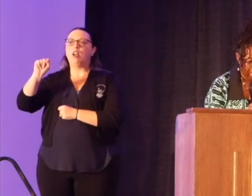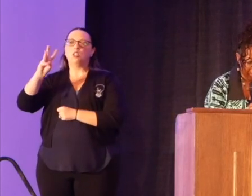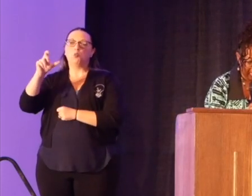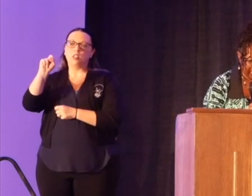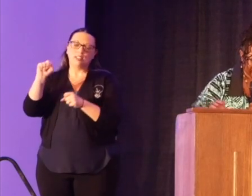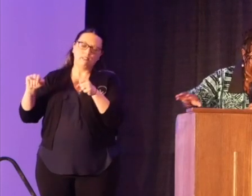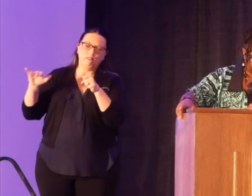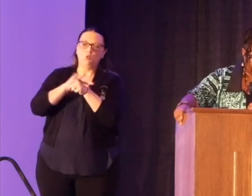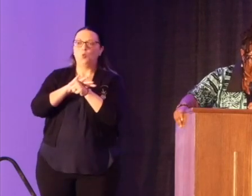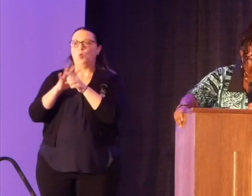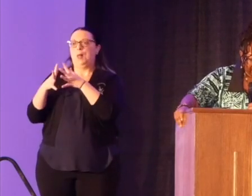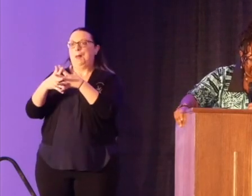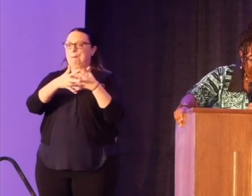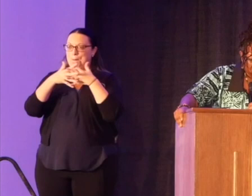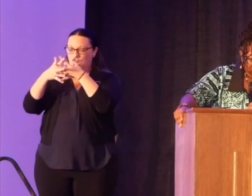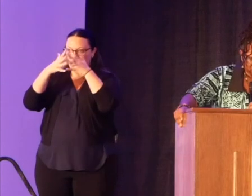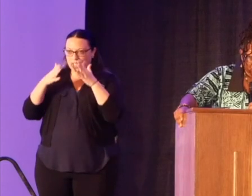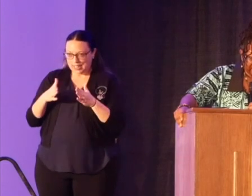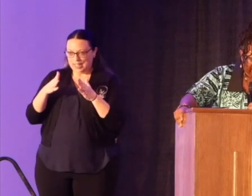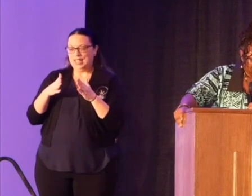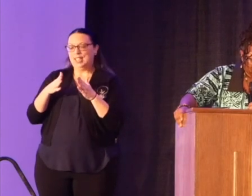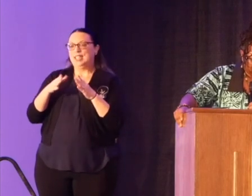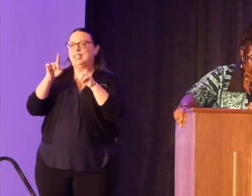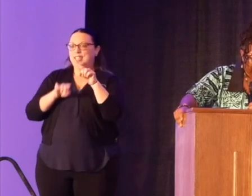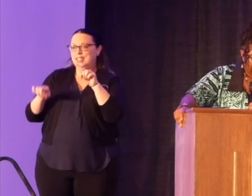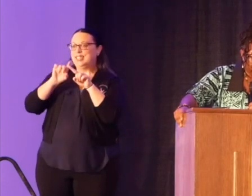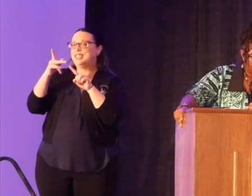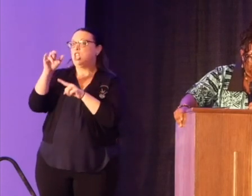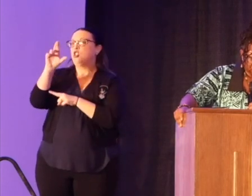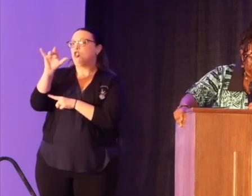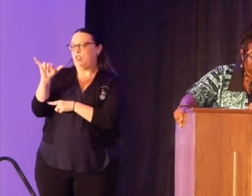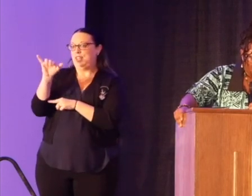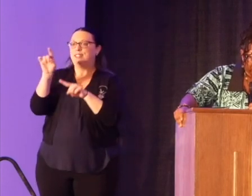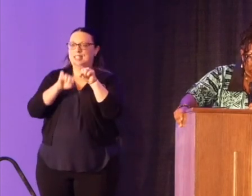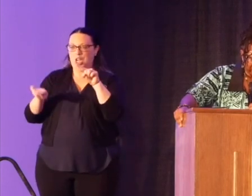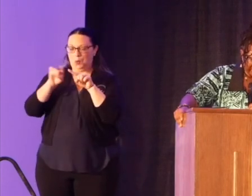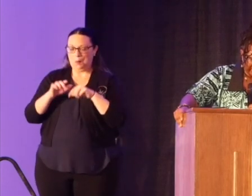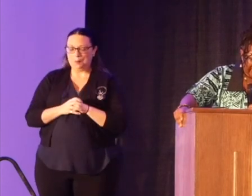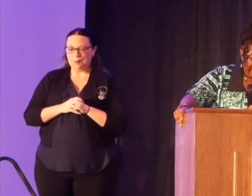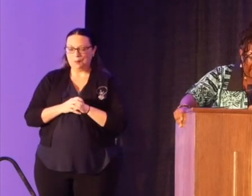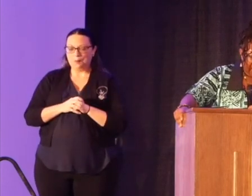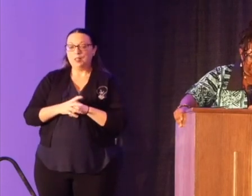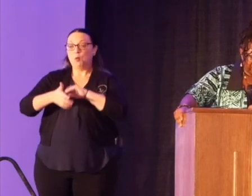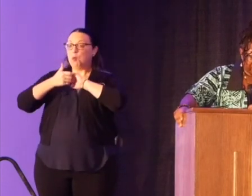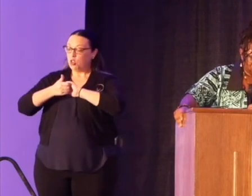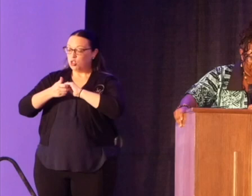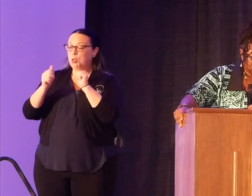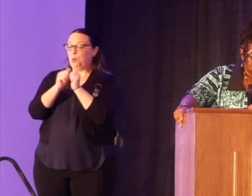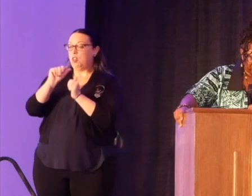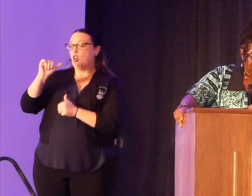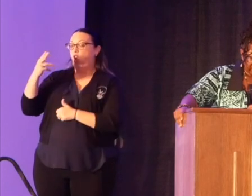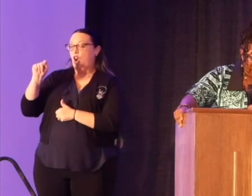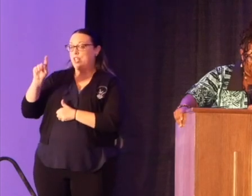American cycle, century cycle. In partnership with the August Wilson Estate and artistic